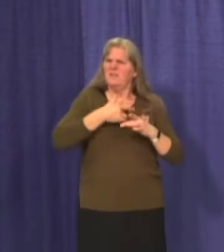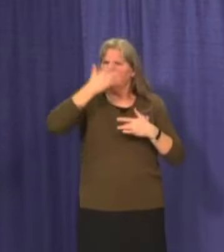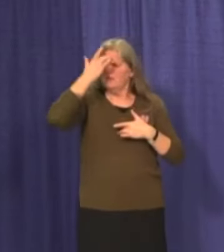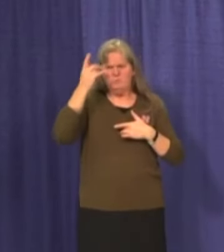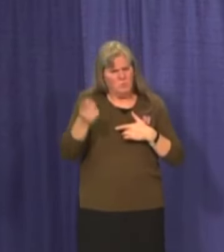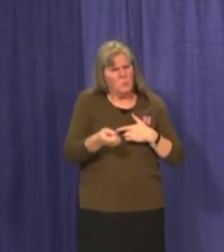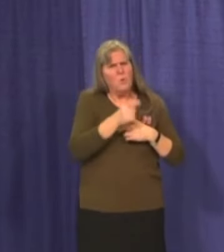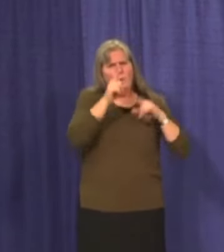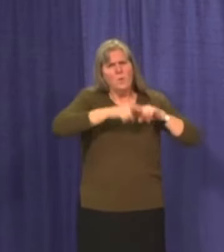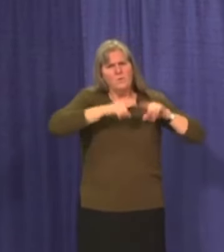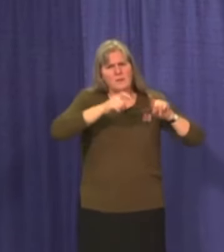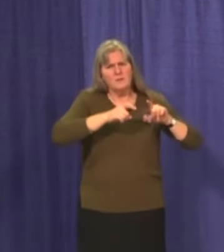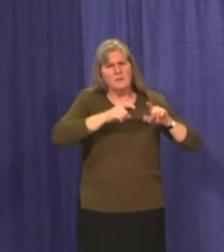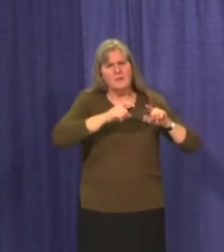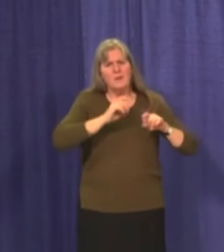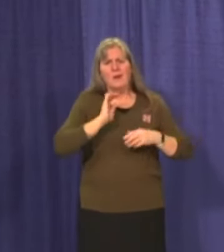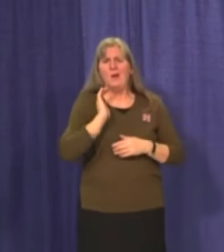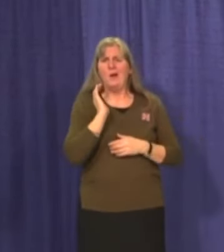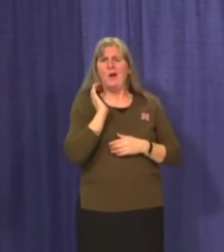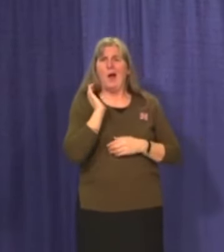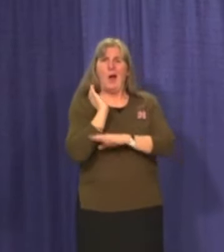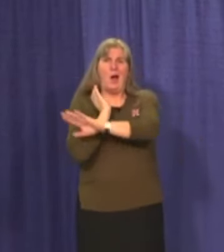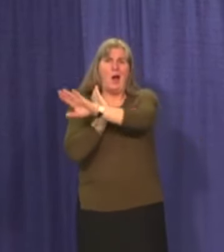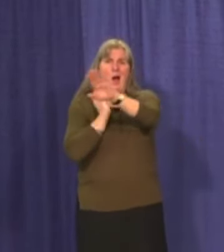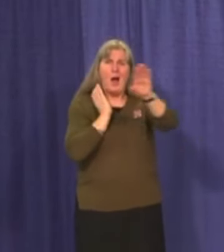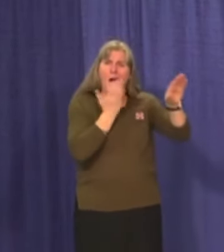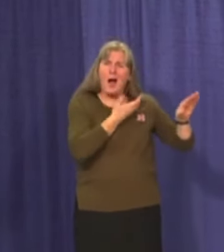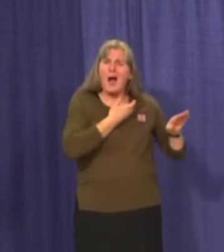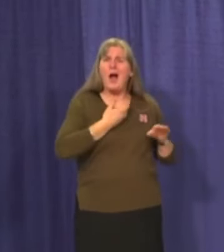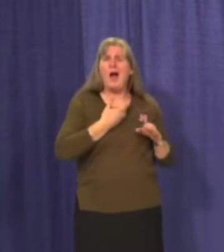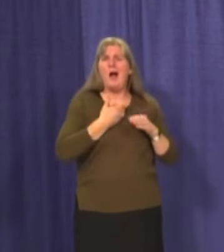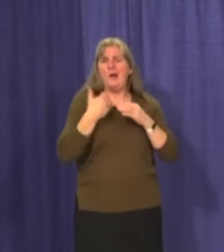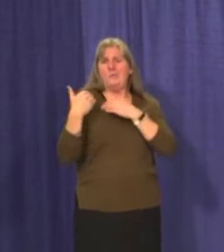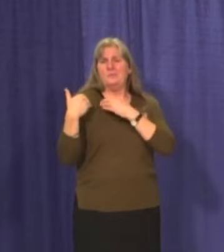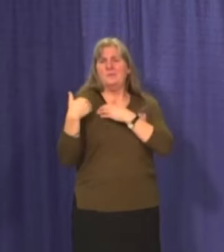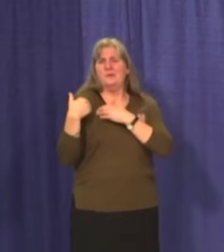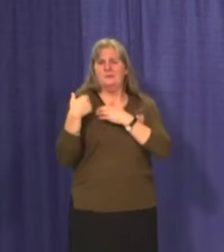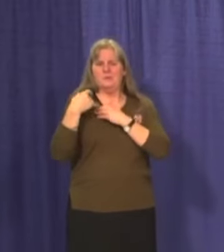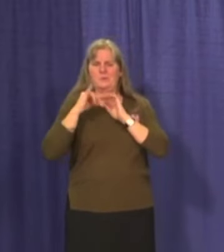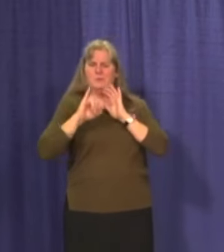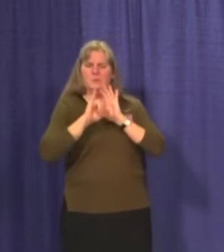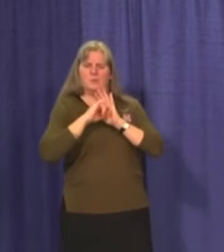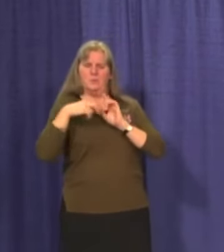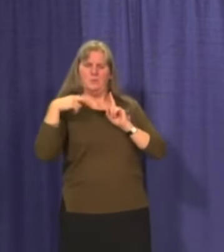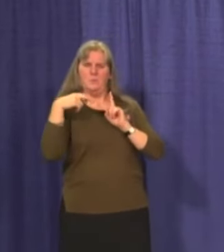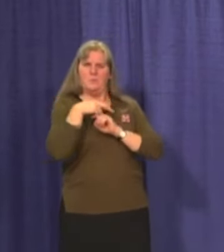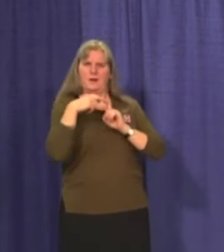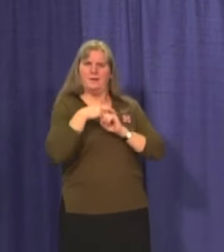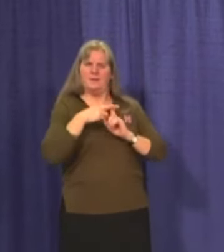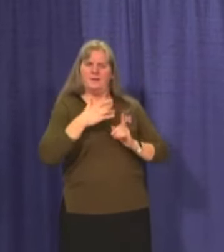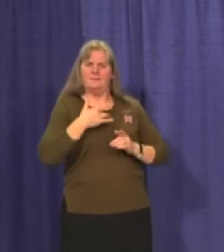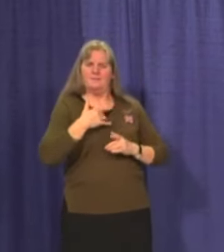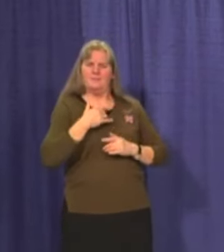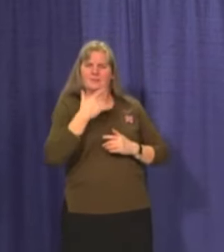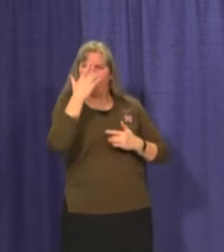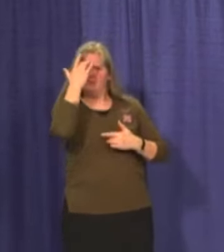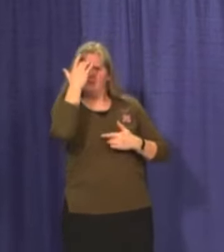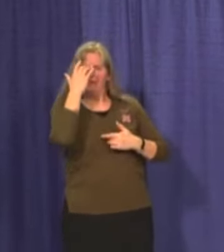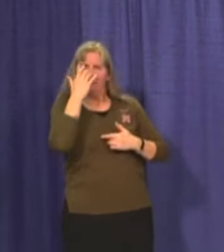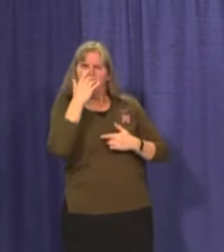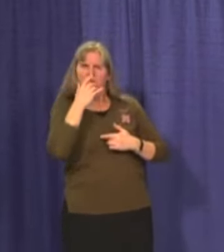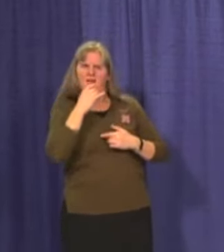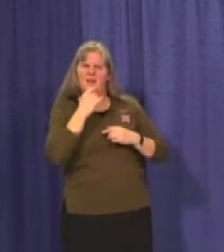Our job as a whole population is to be alert for symptoms. Even mild symptoms should be taken